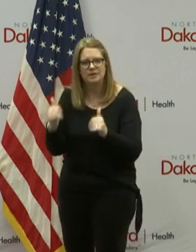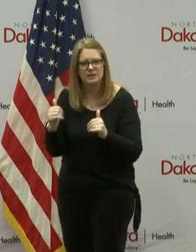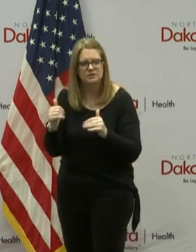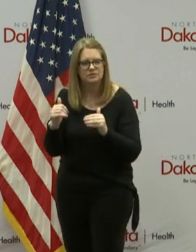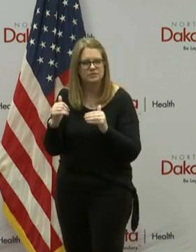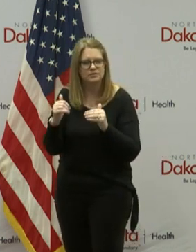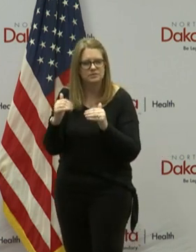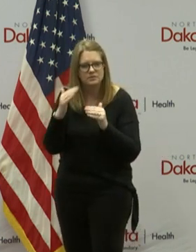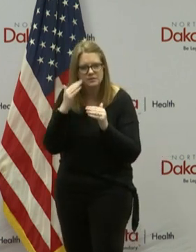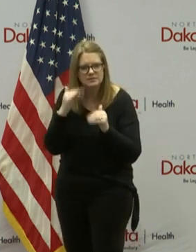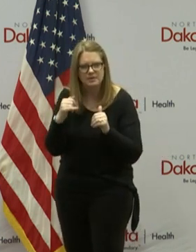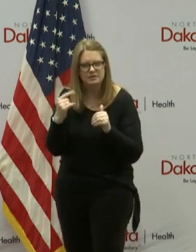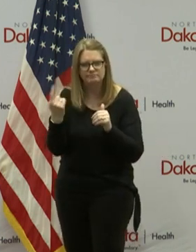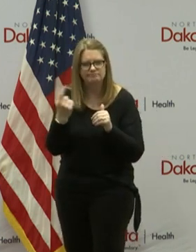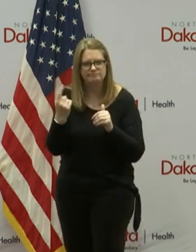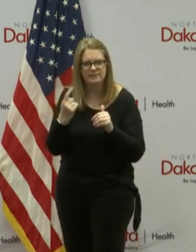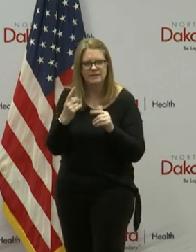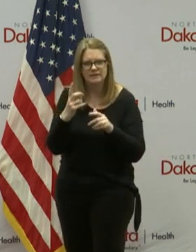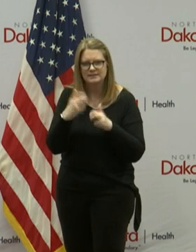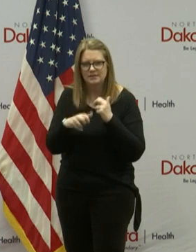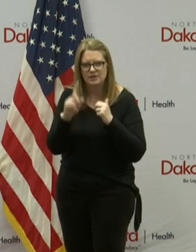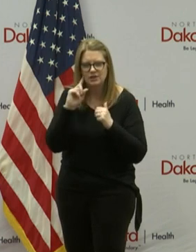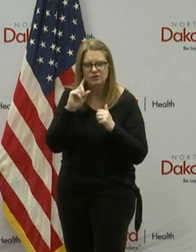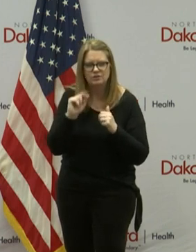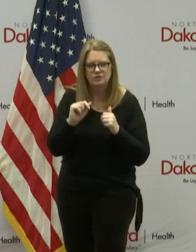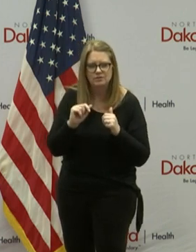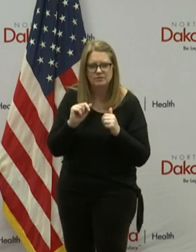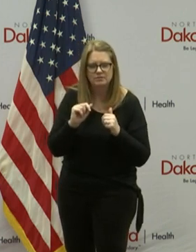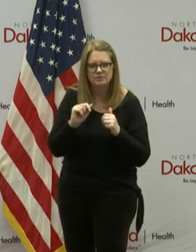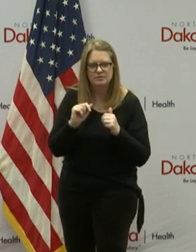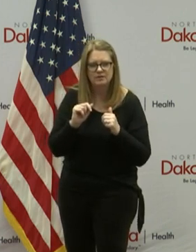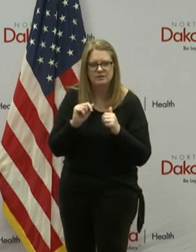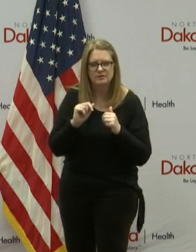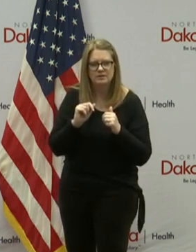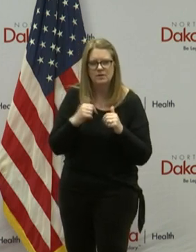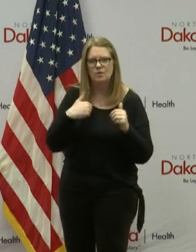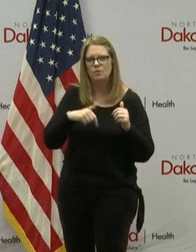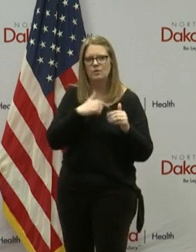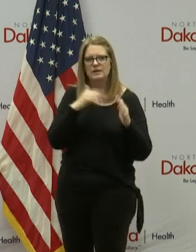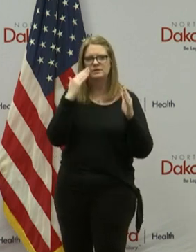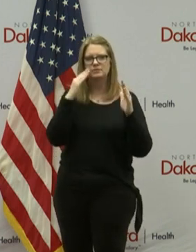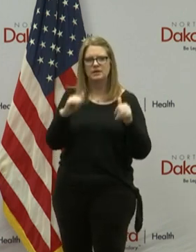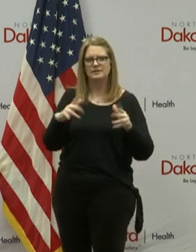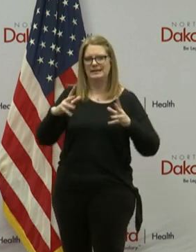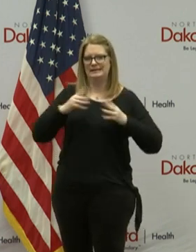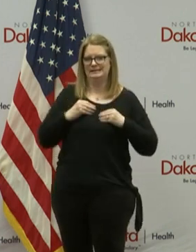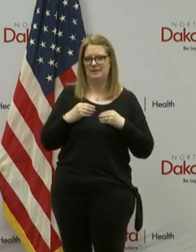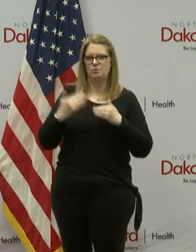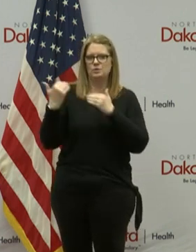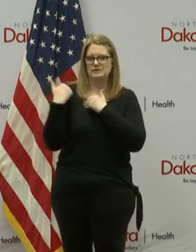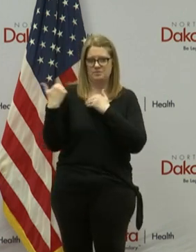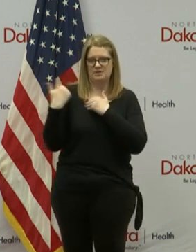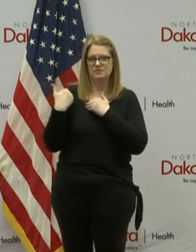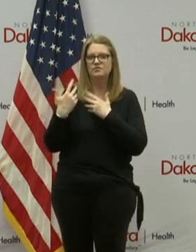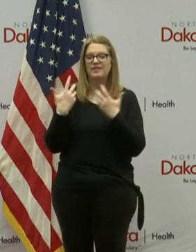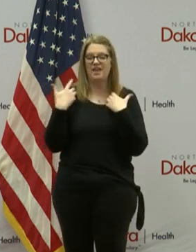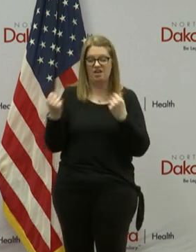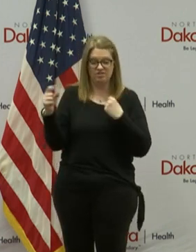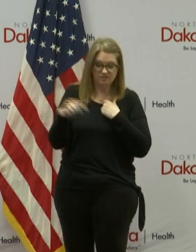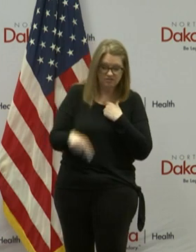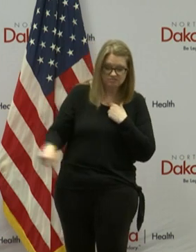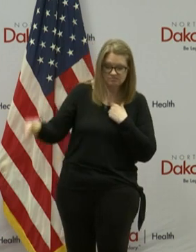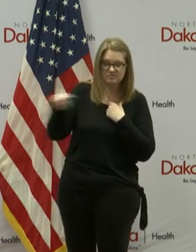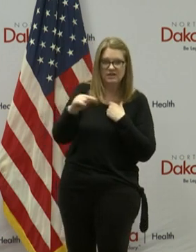away from others when possible. We expect you to frequently sanitize surfaces, and we expect you to take responsibility for the health of Grand Forks.